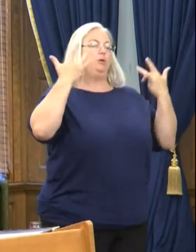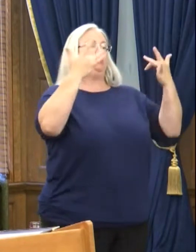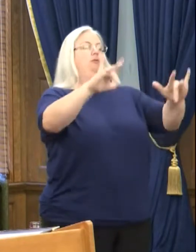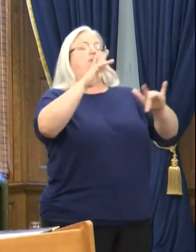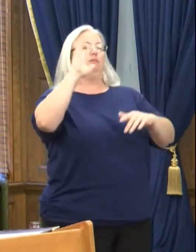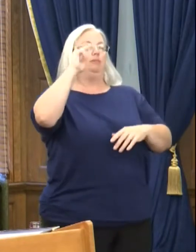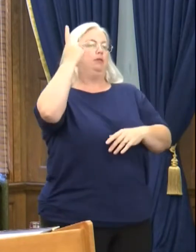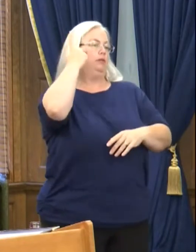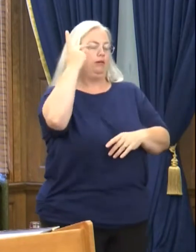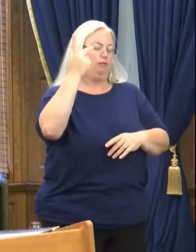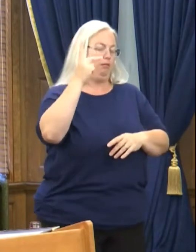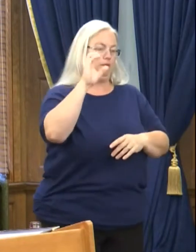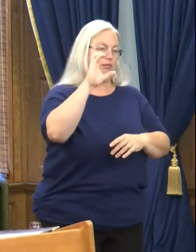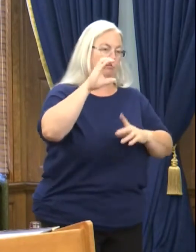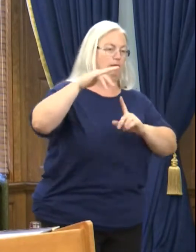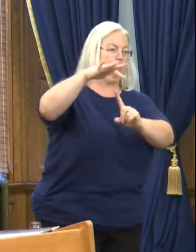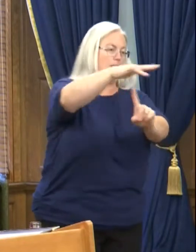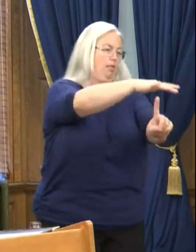which we find ourselves.